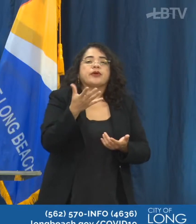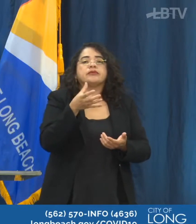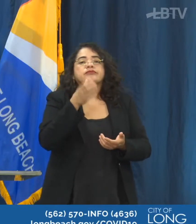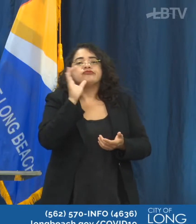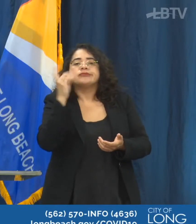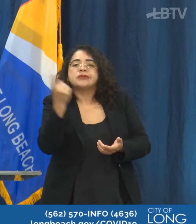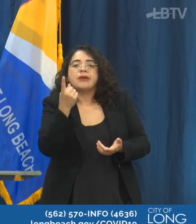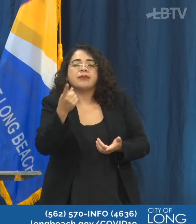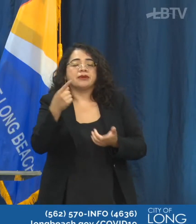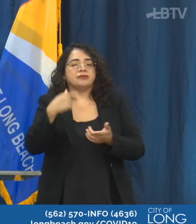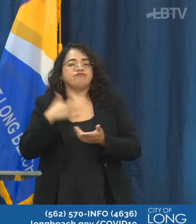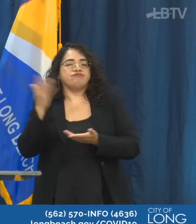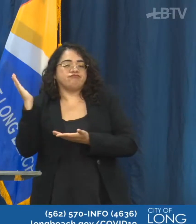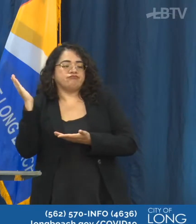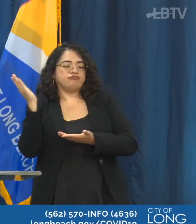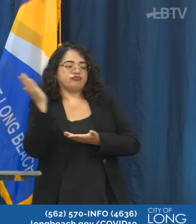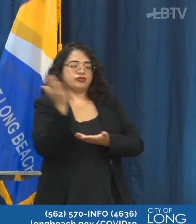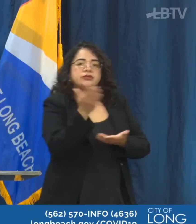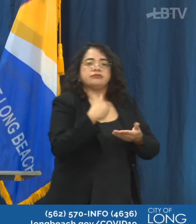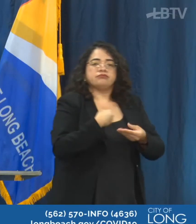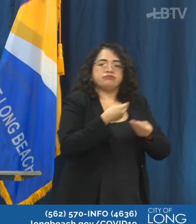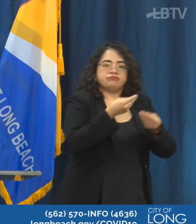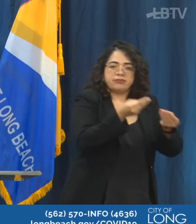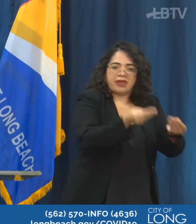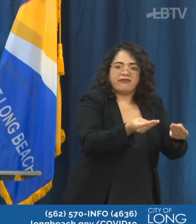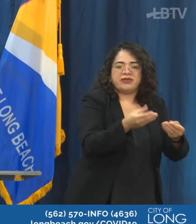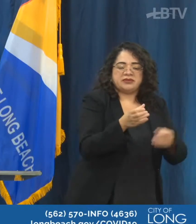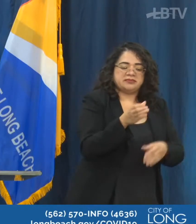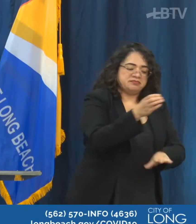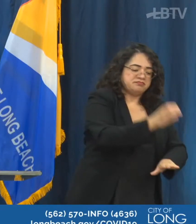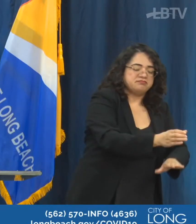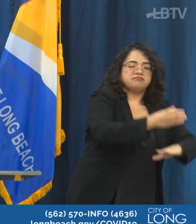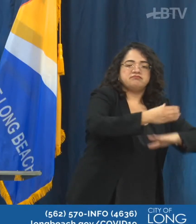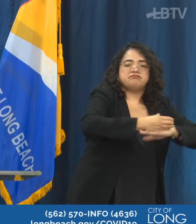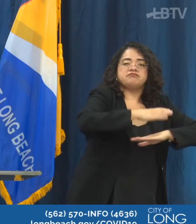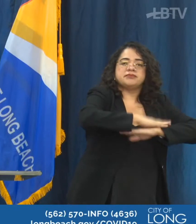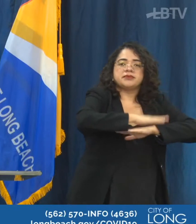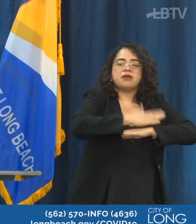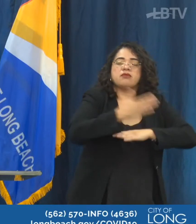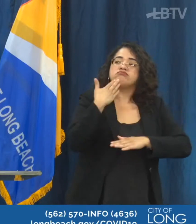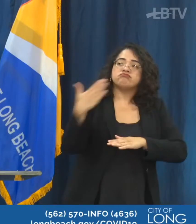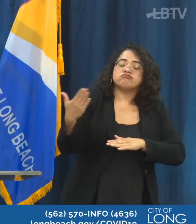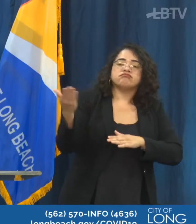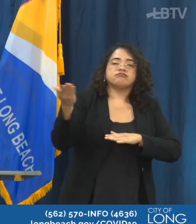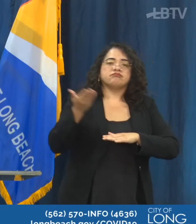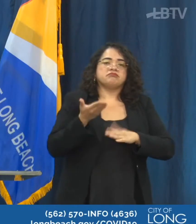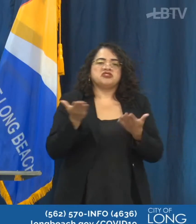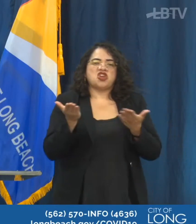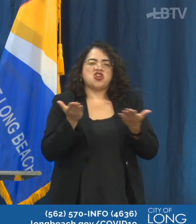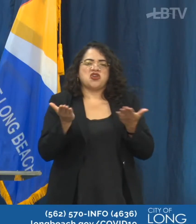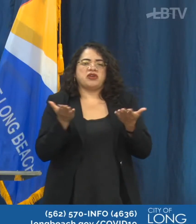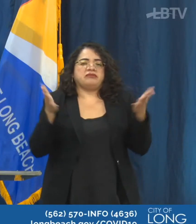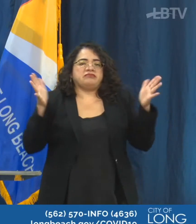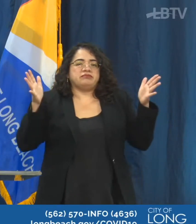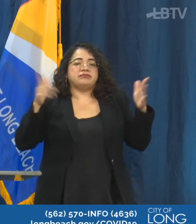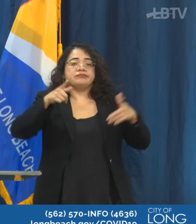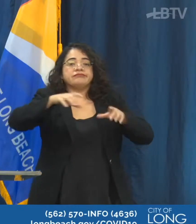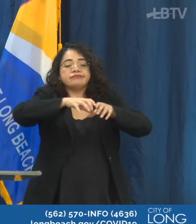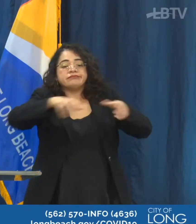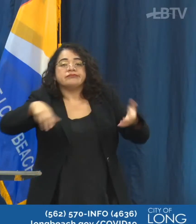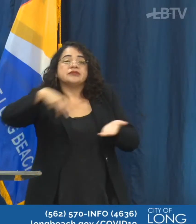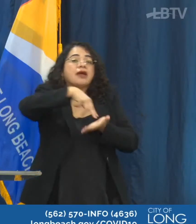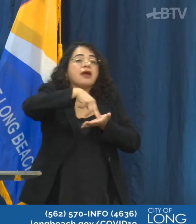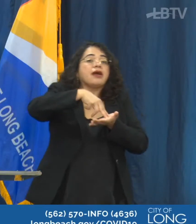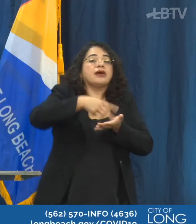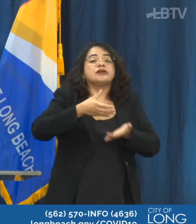the bar. There's really no no standing around. So all those guys will be in place, but it will allow bar settings to open and to people to pretty able to